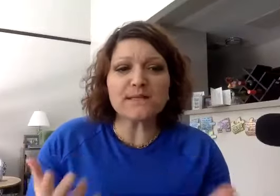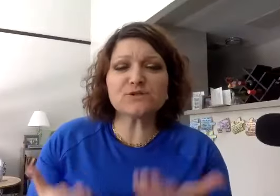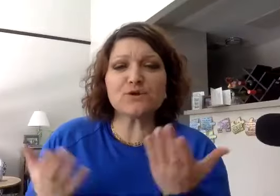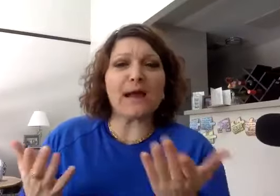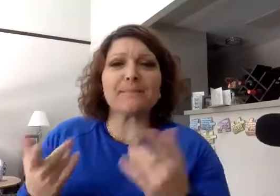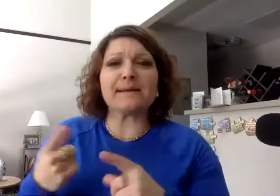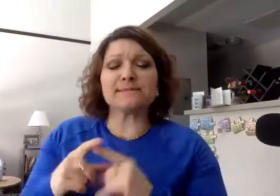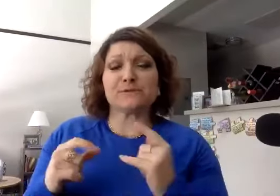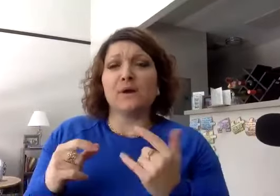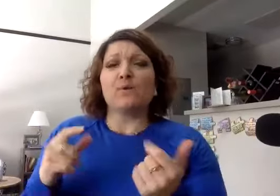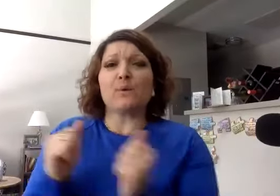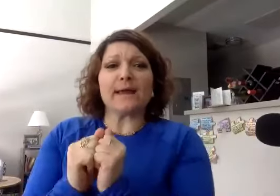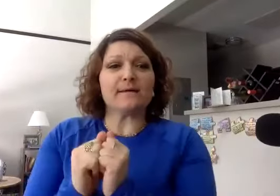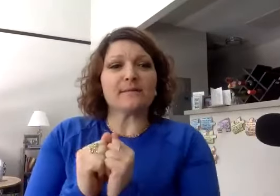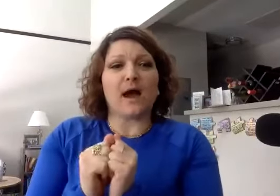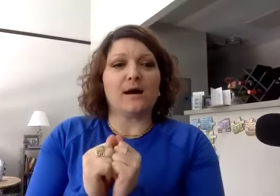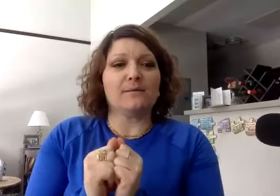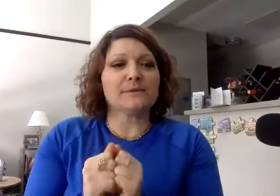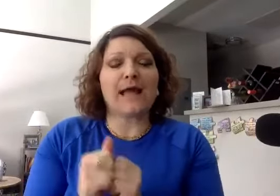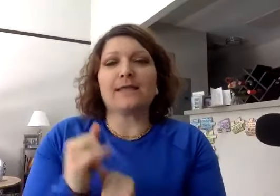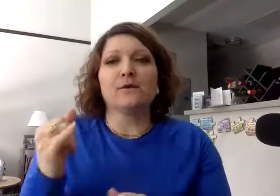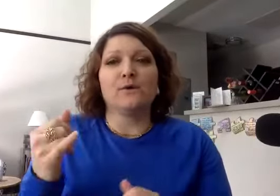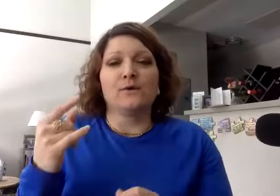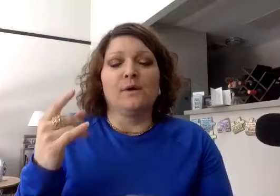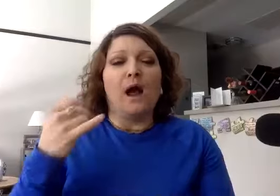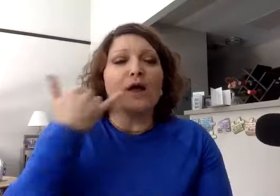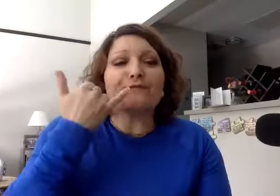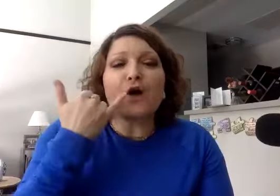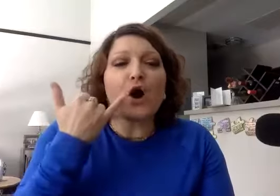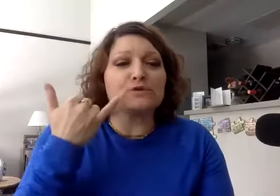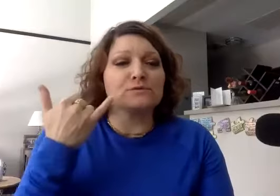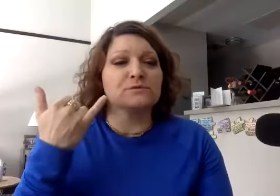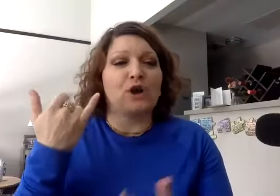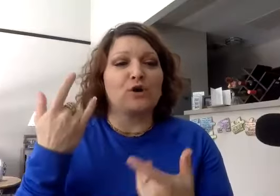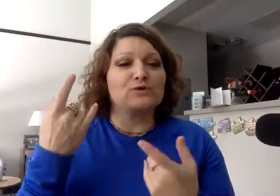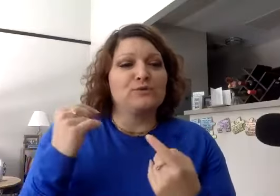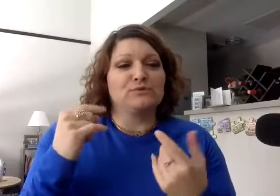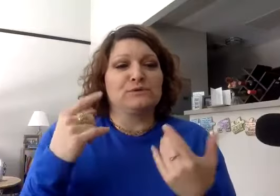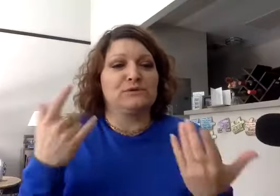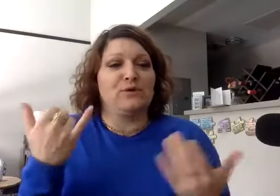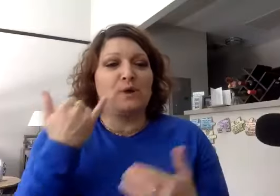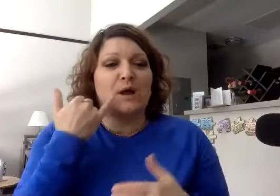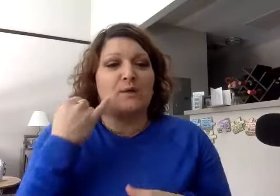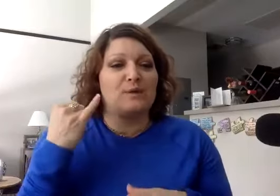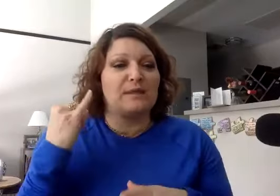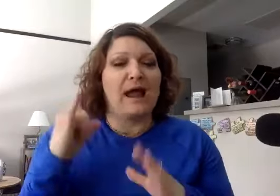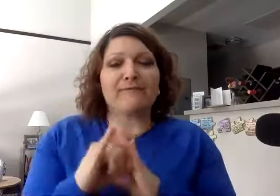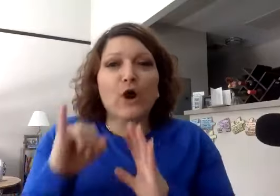do you recommend with, like, the phone, you know, with the iPhone